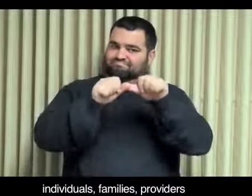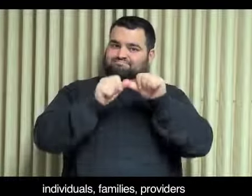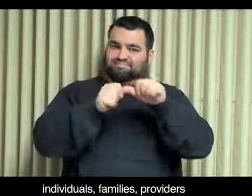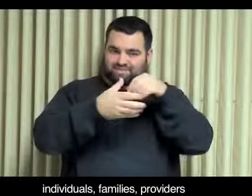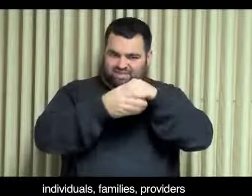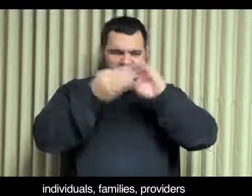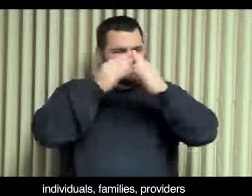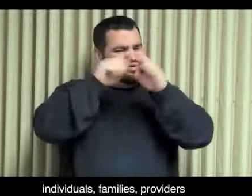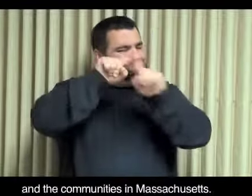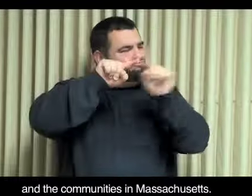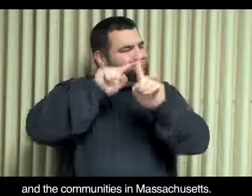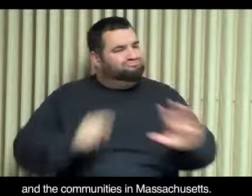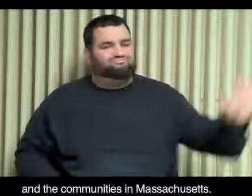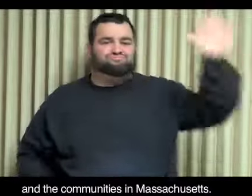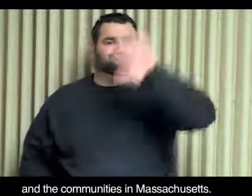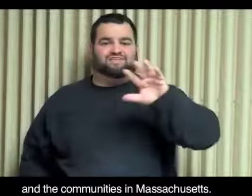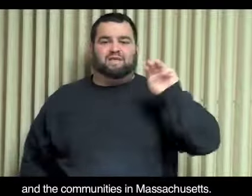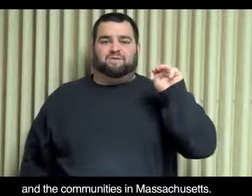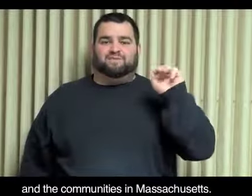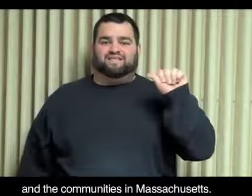providers, and the communities in Massachusetts.